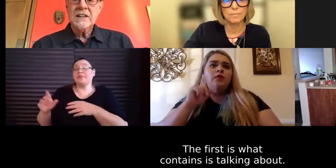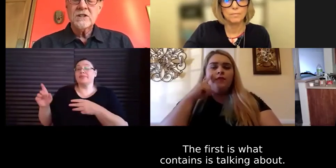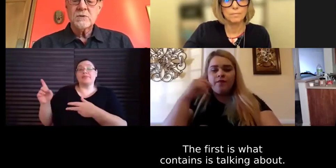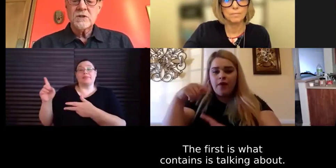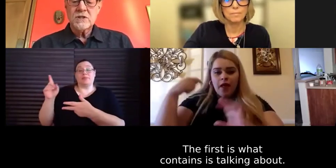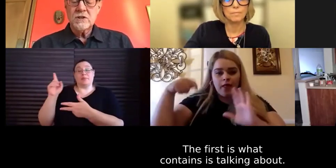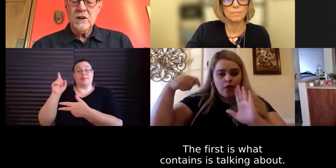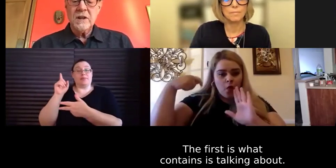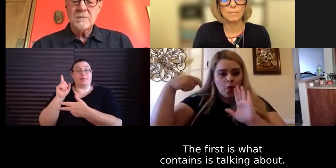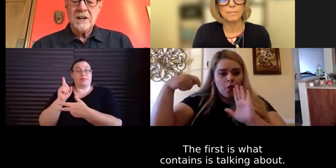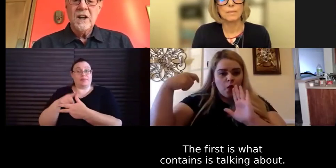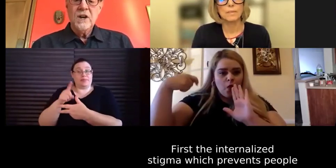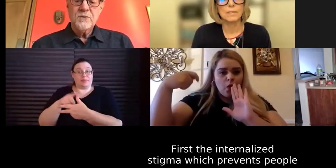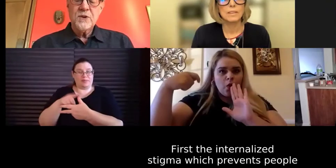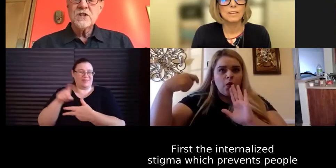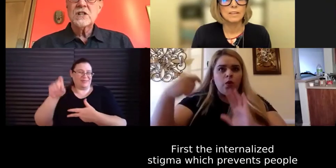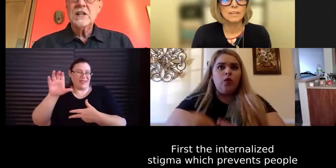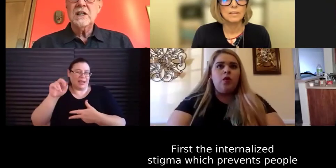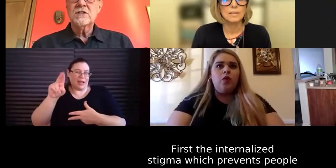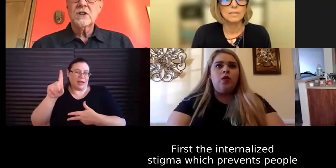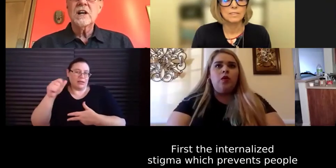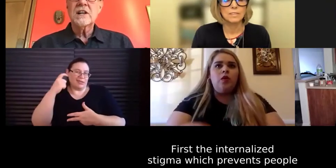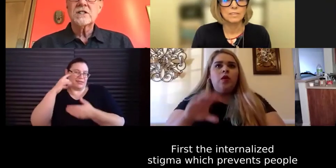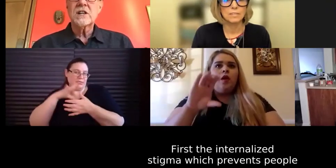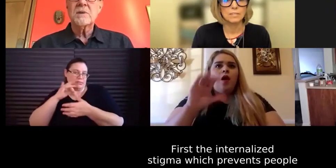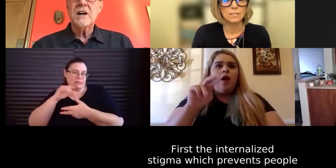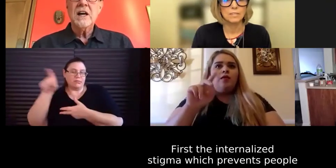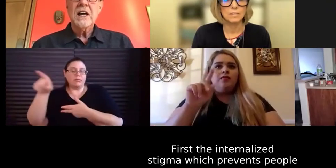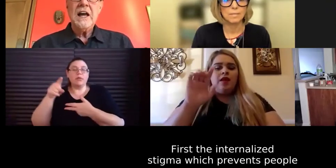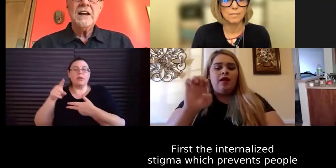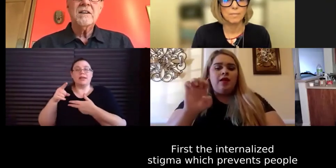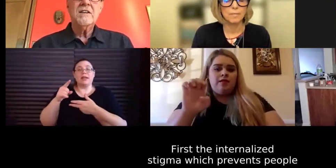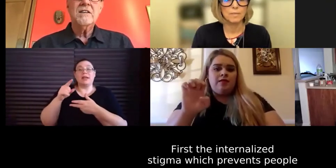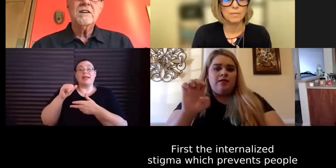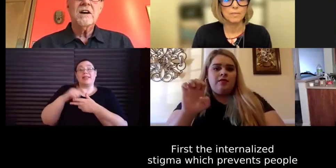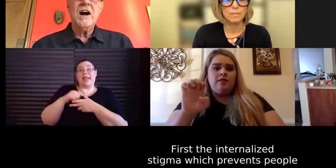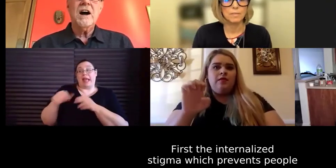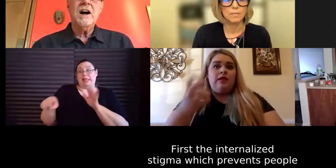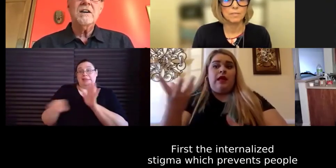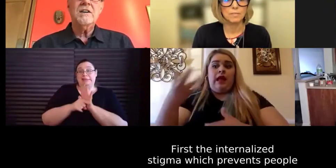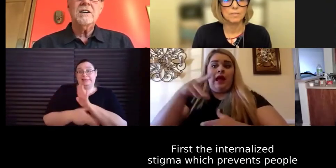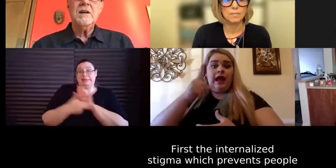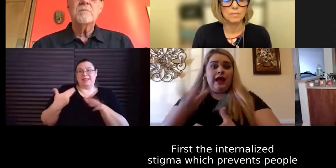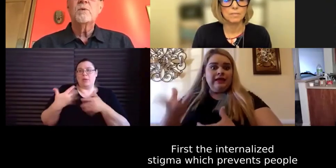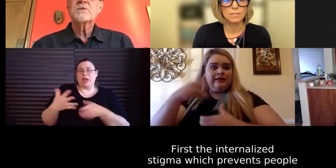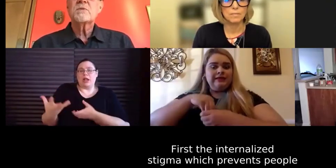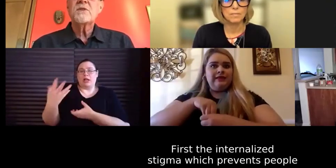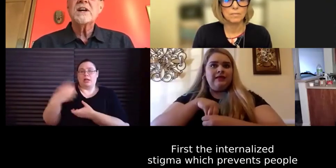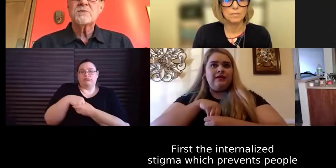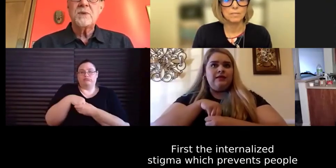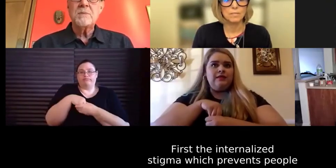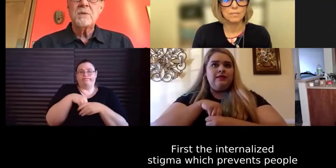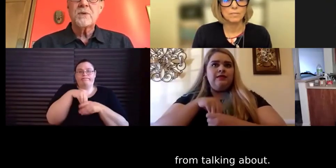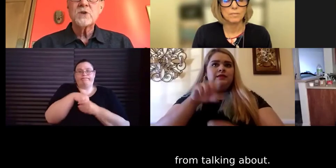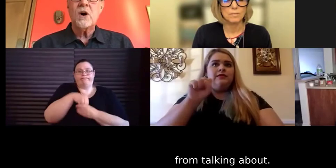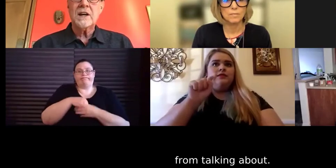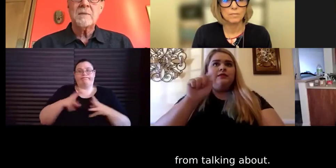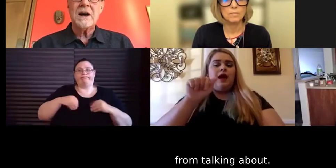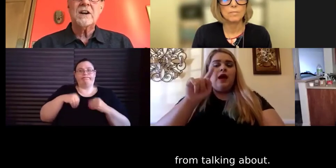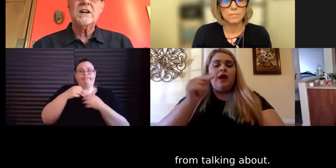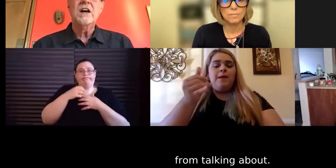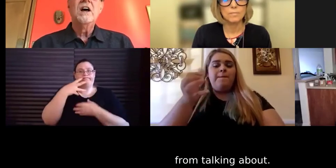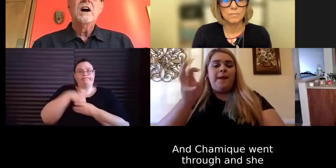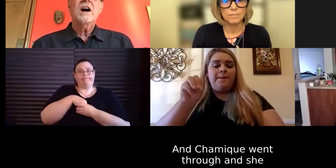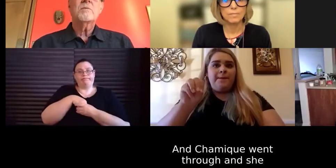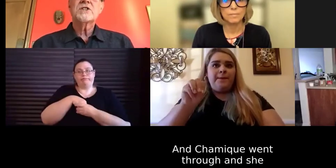Candace was talking about, the first is internalized stigma and which prevents people from talking